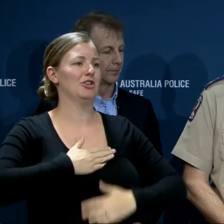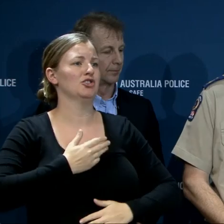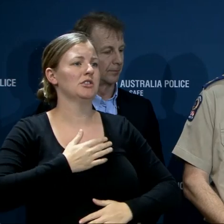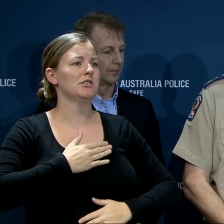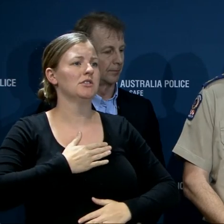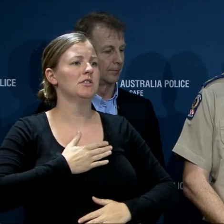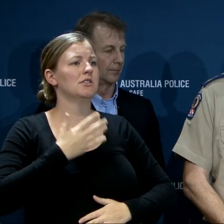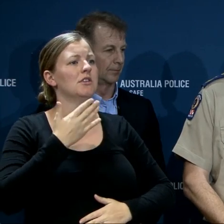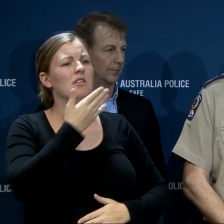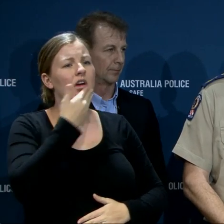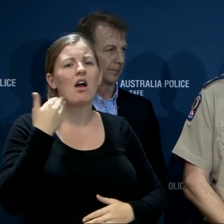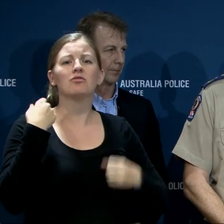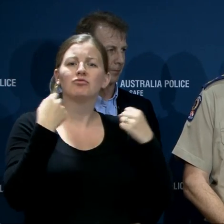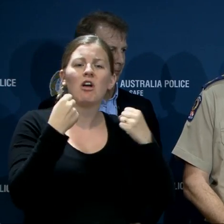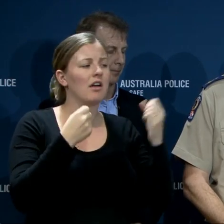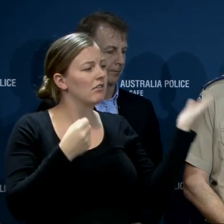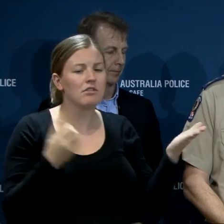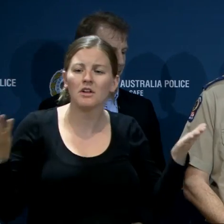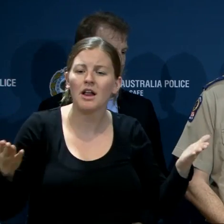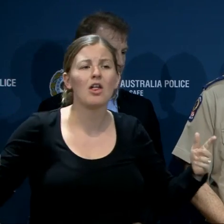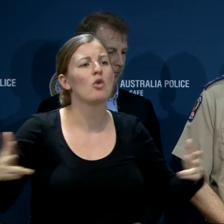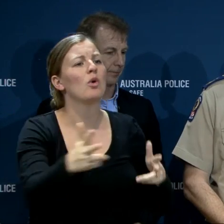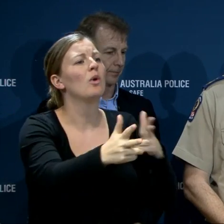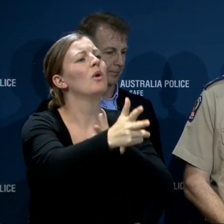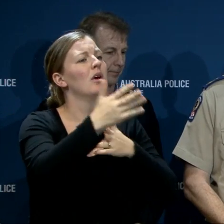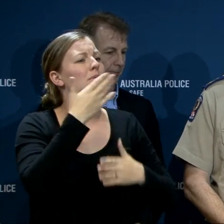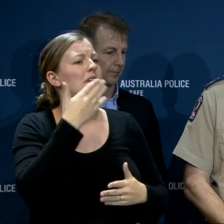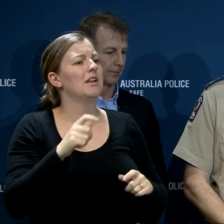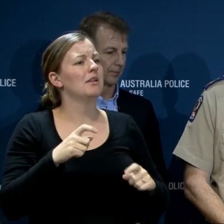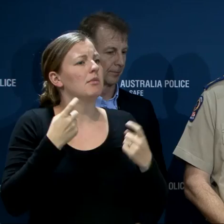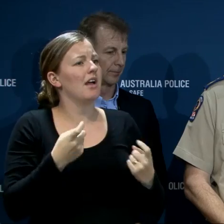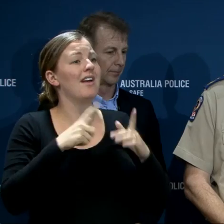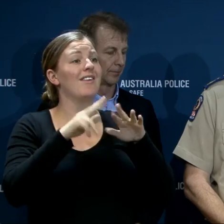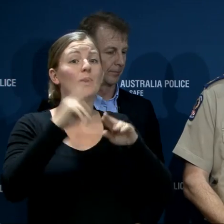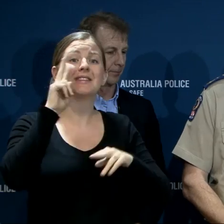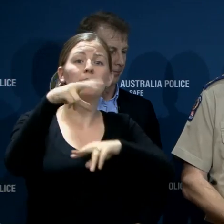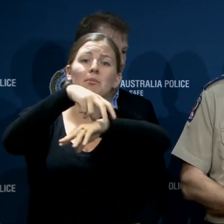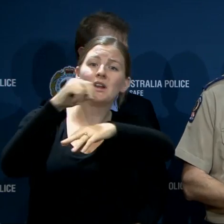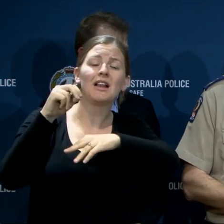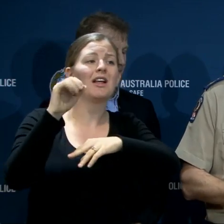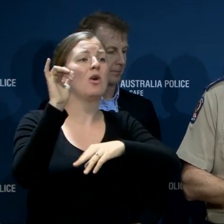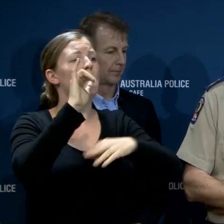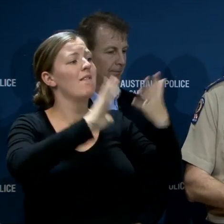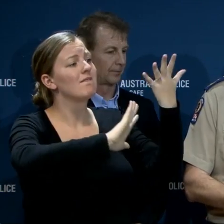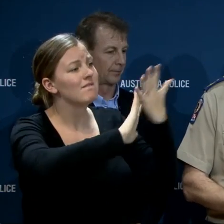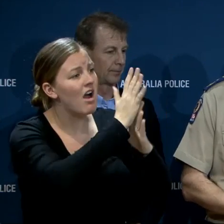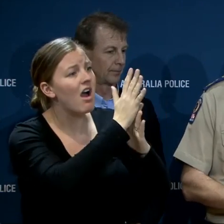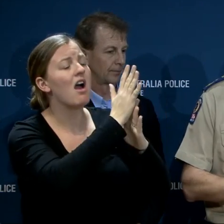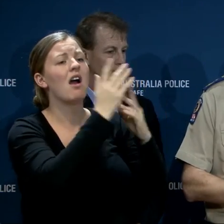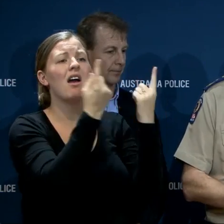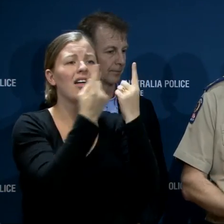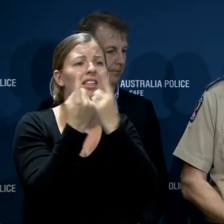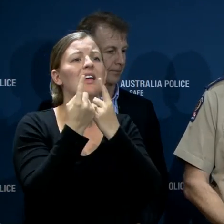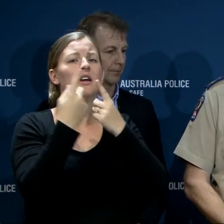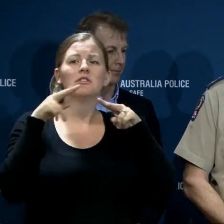to other drivers and also listen to the directions of authorities both via messages like